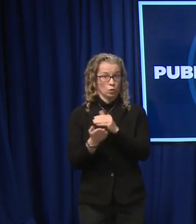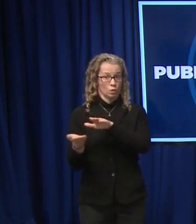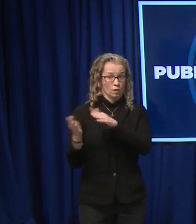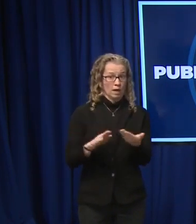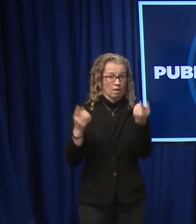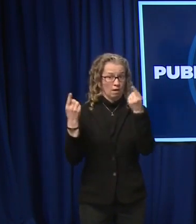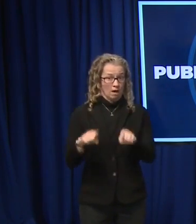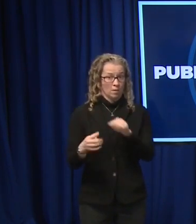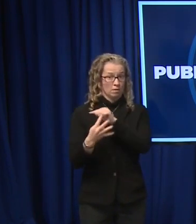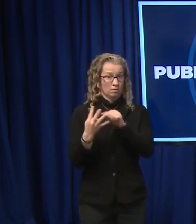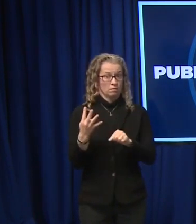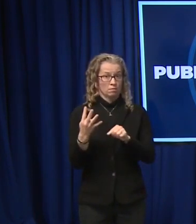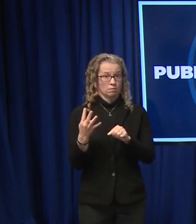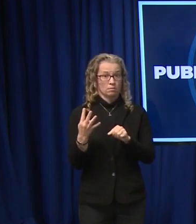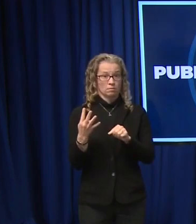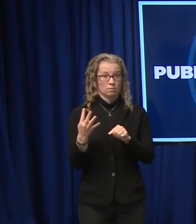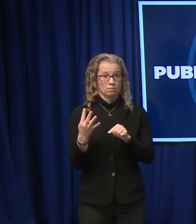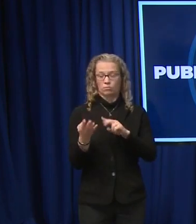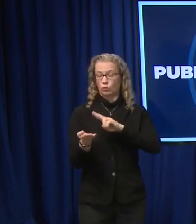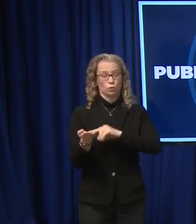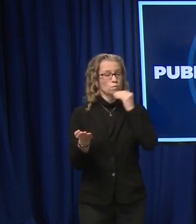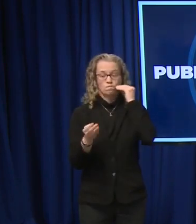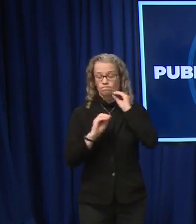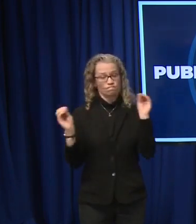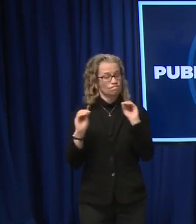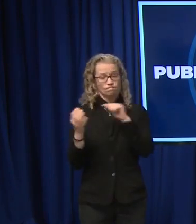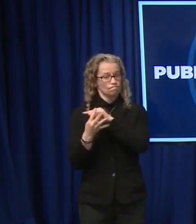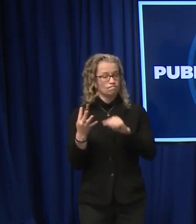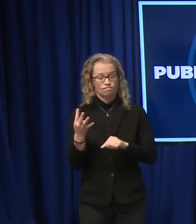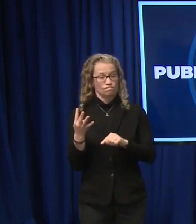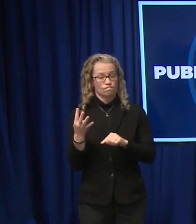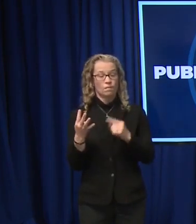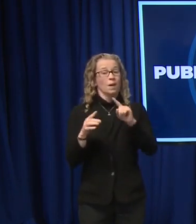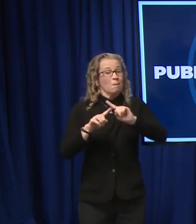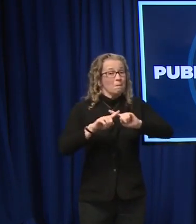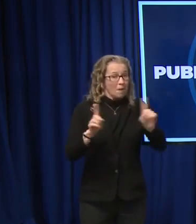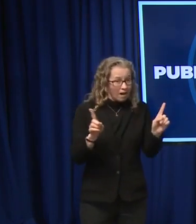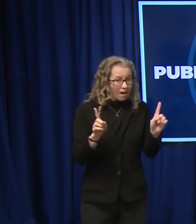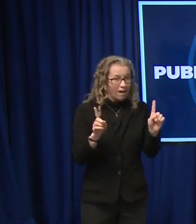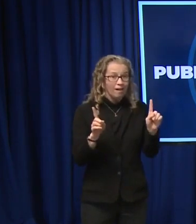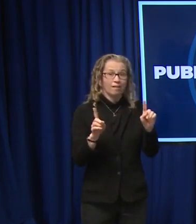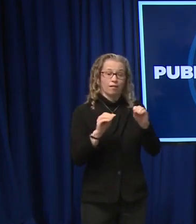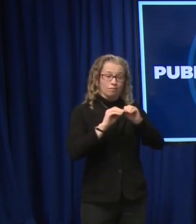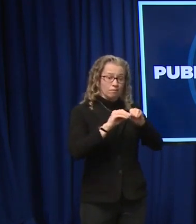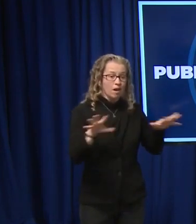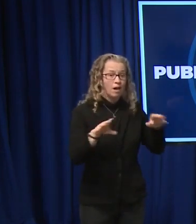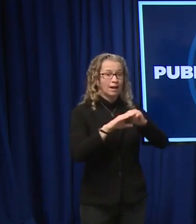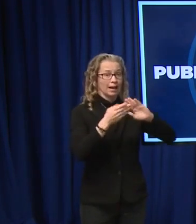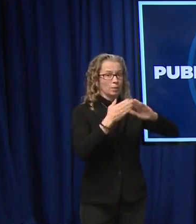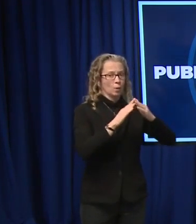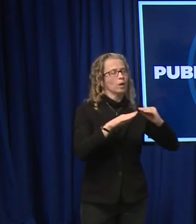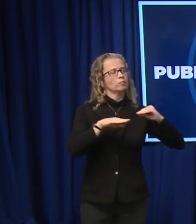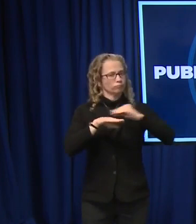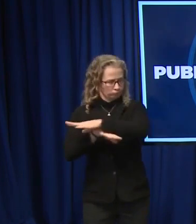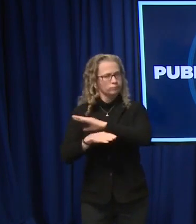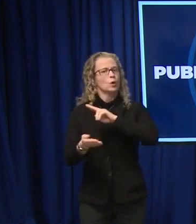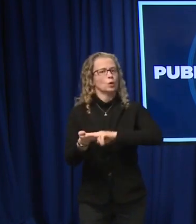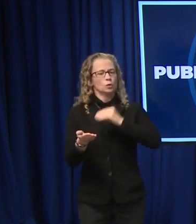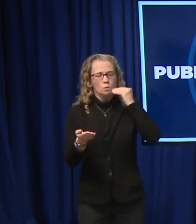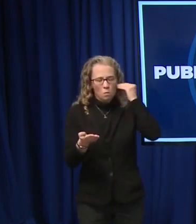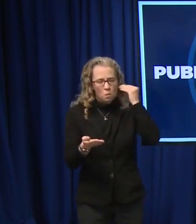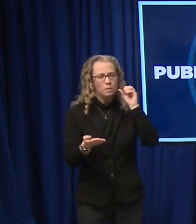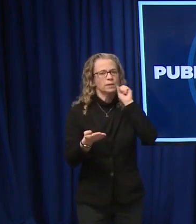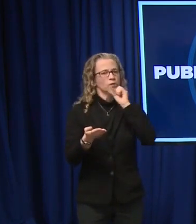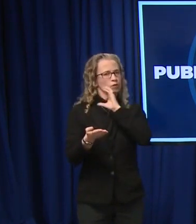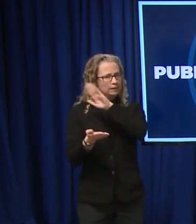in people or in residents of long term care facilities. But certainly, as community transmission has increased, we've also seen the number of infections and the number of